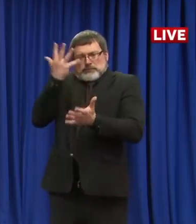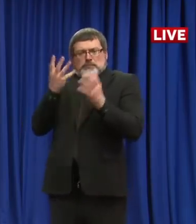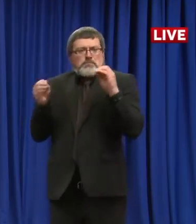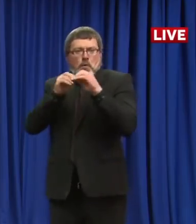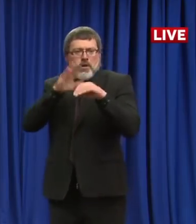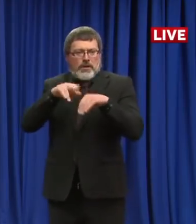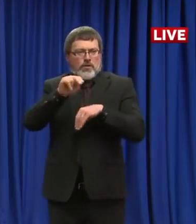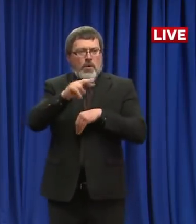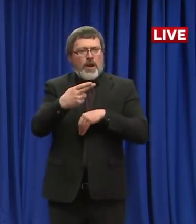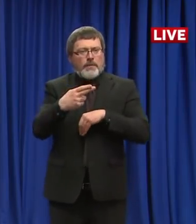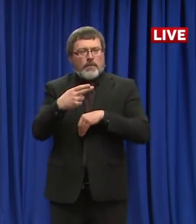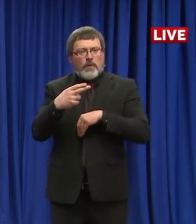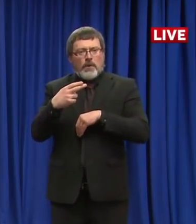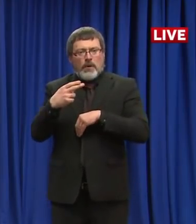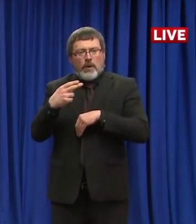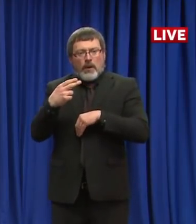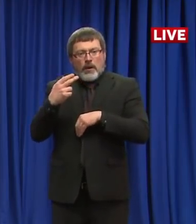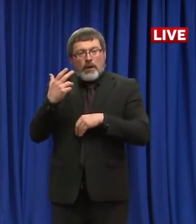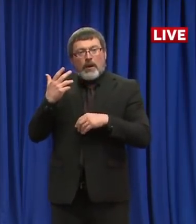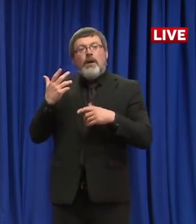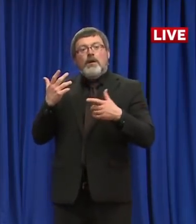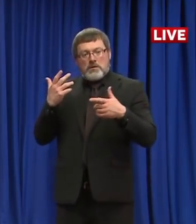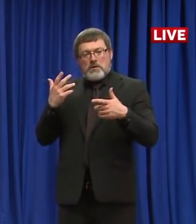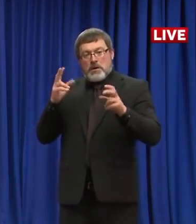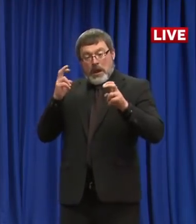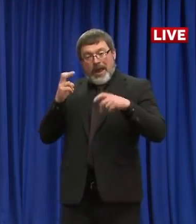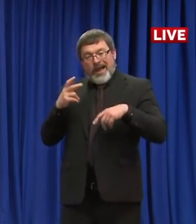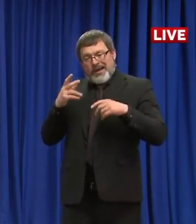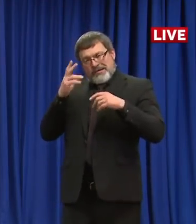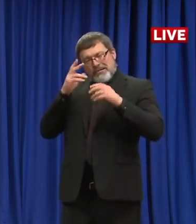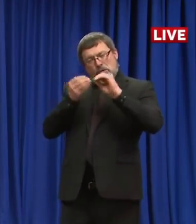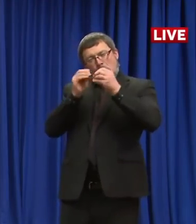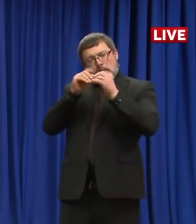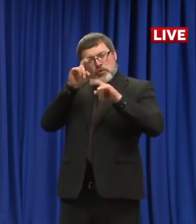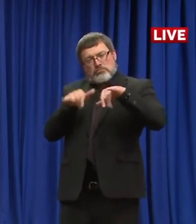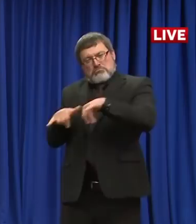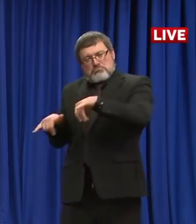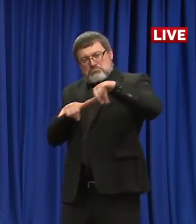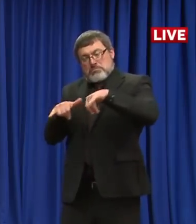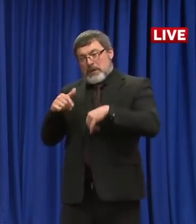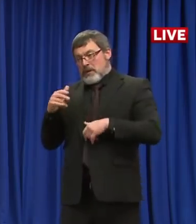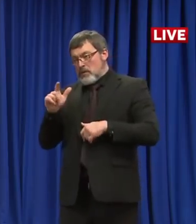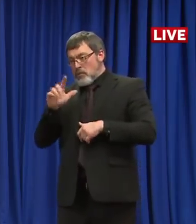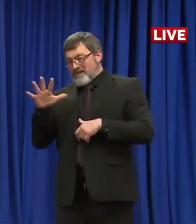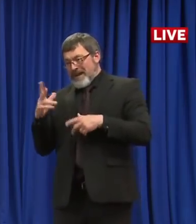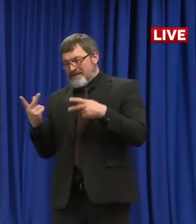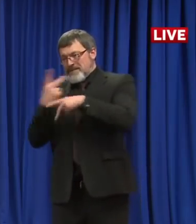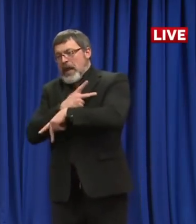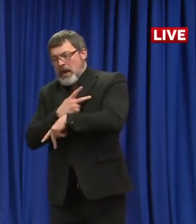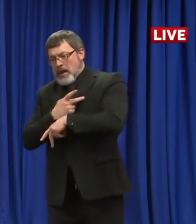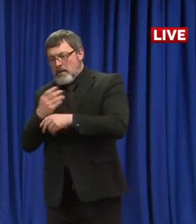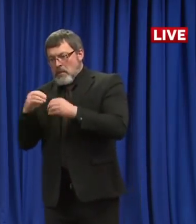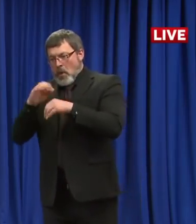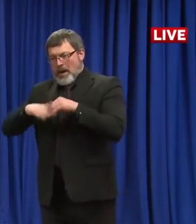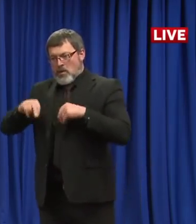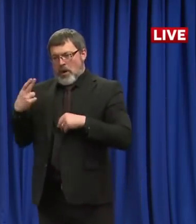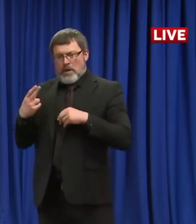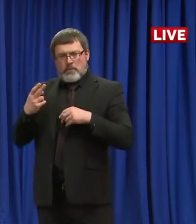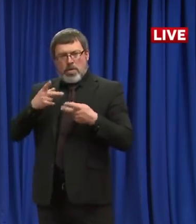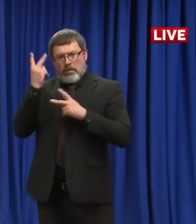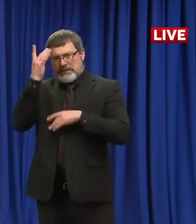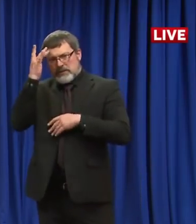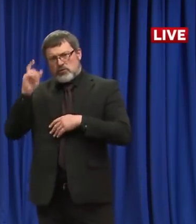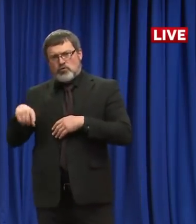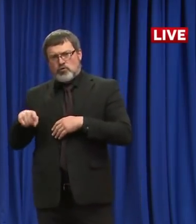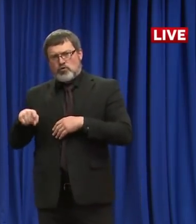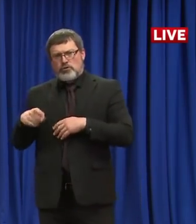should probably let Dr. Chan ask. I'm not an epidemiologist, but I play one on TV. But the reality is they do, density plays